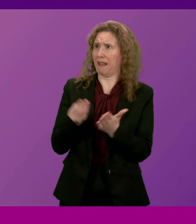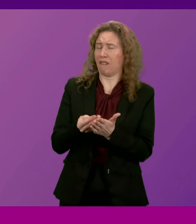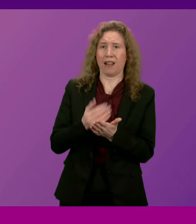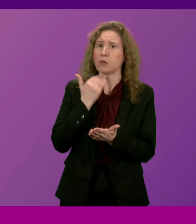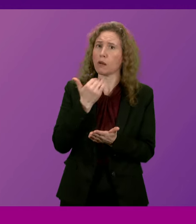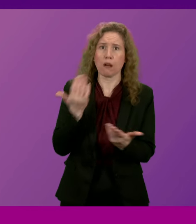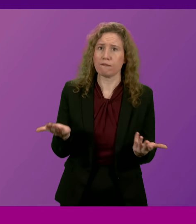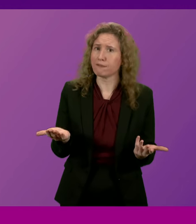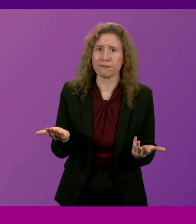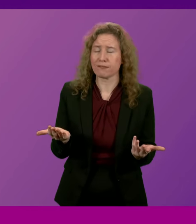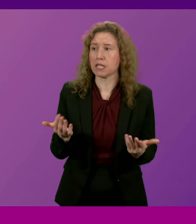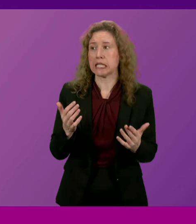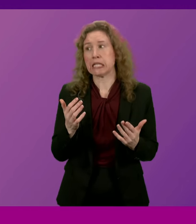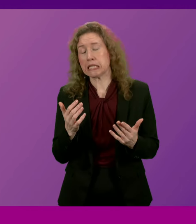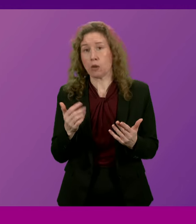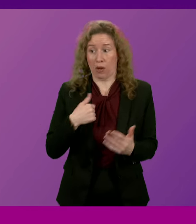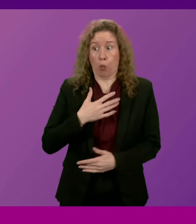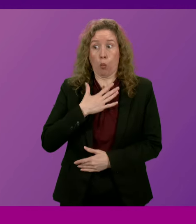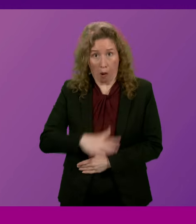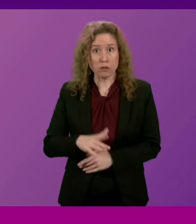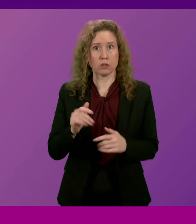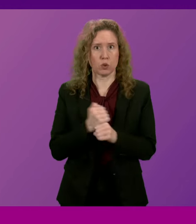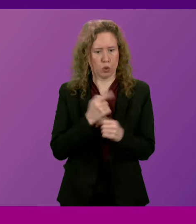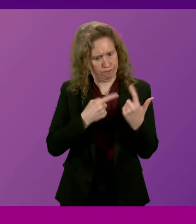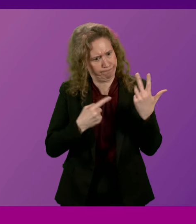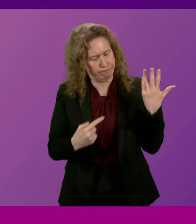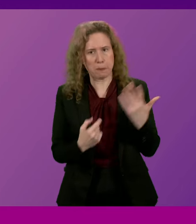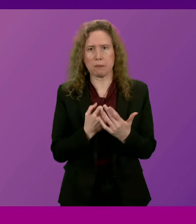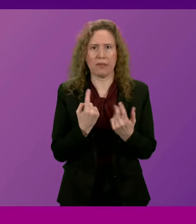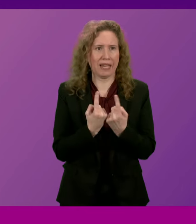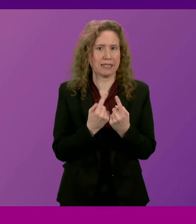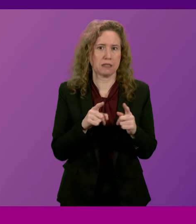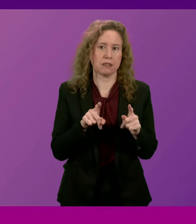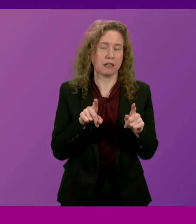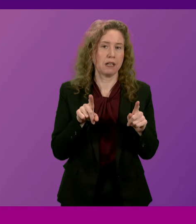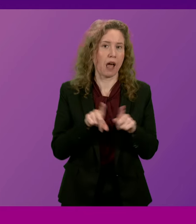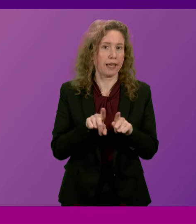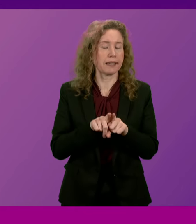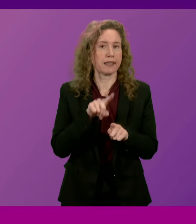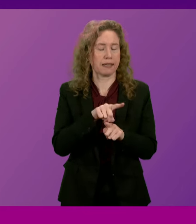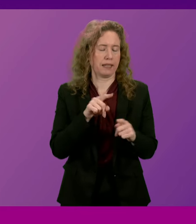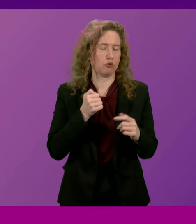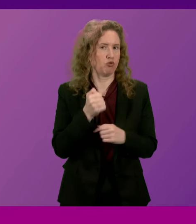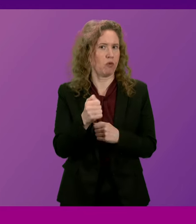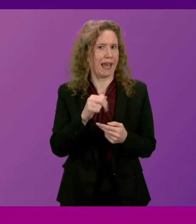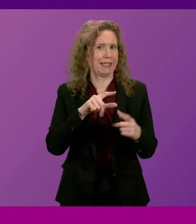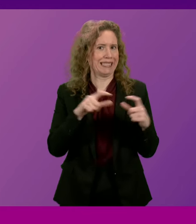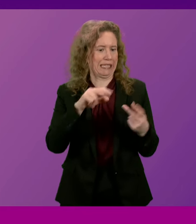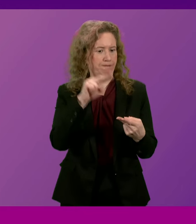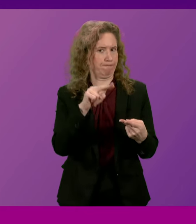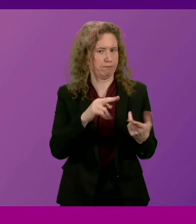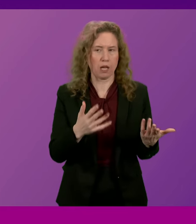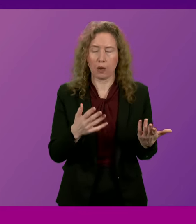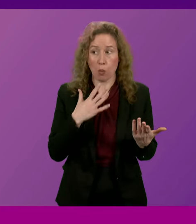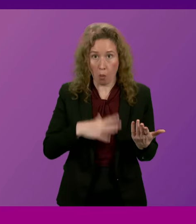and however much we would wish to do to take forward the peak fares pilot into